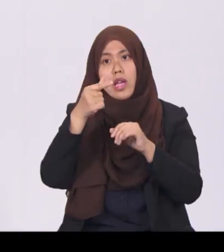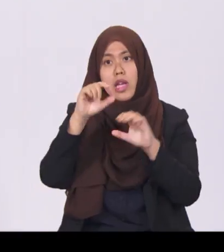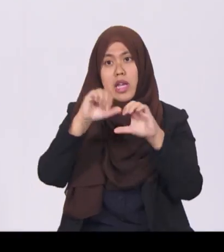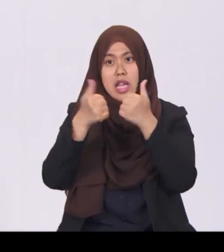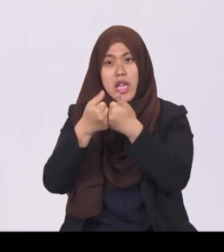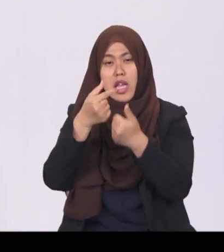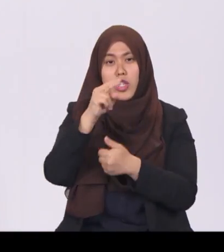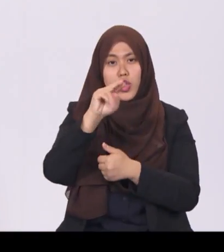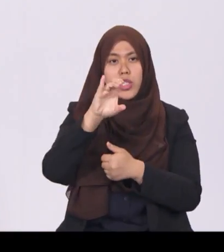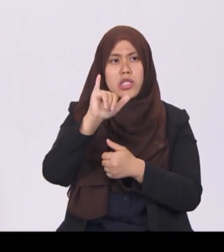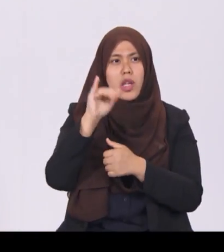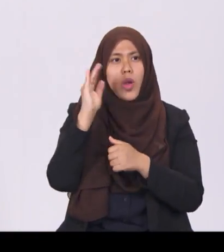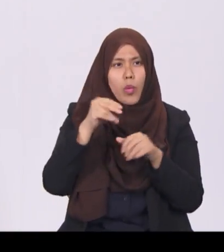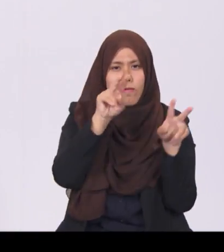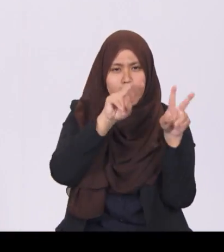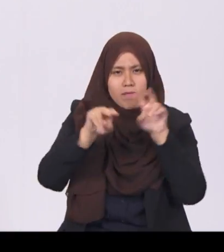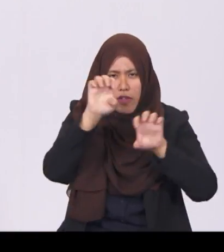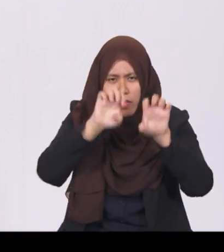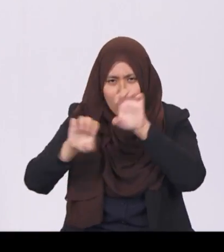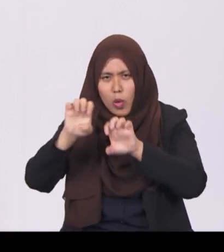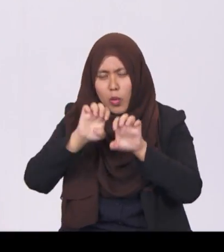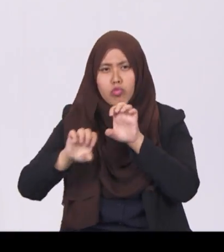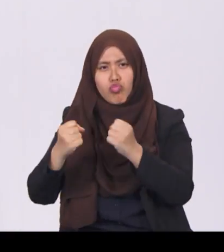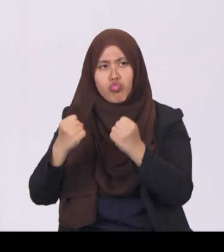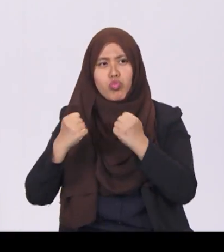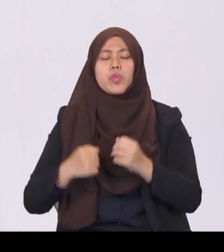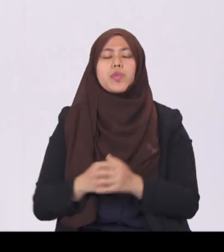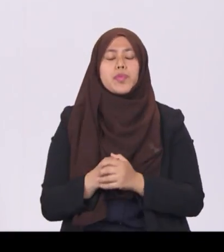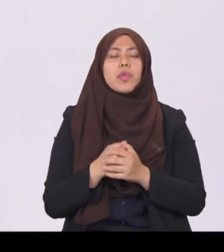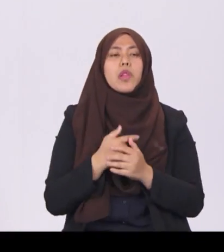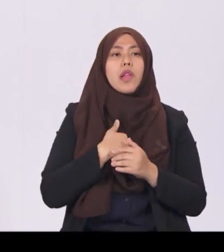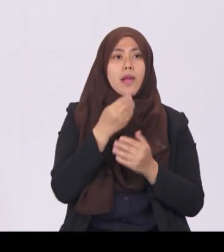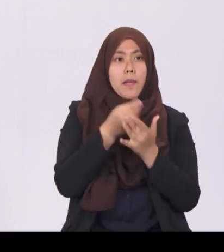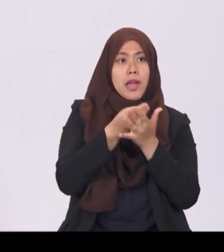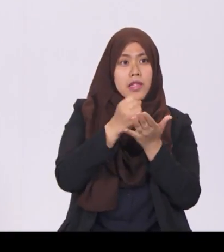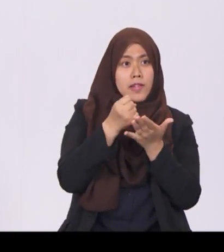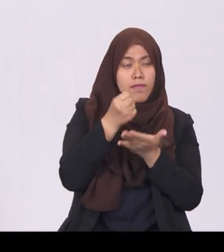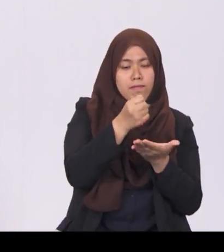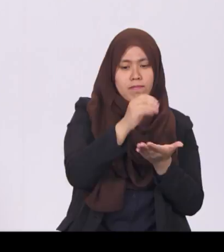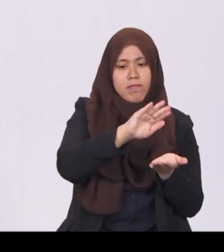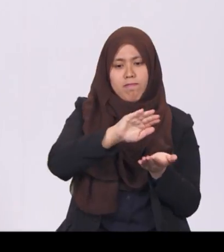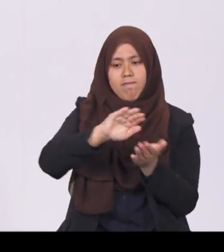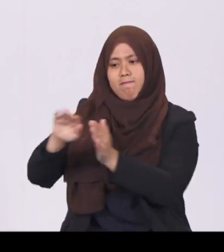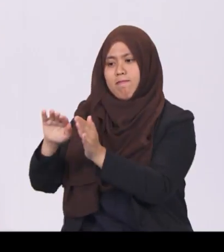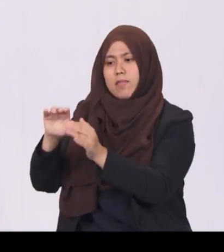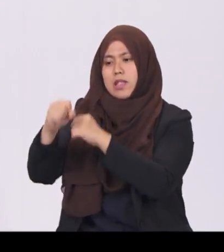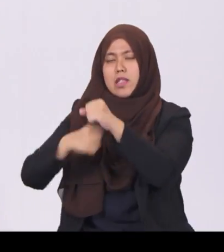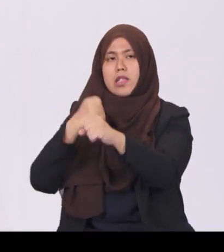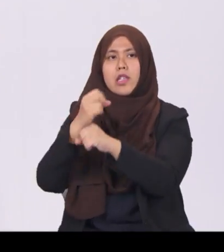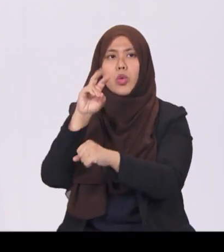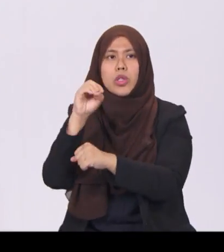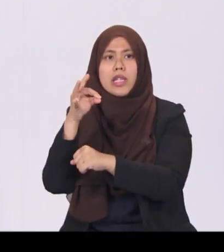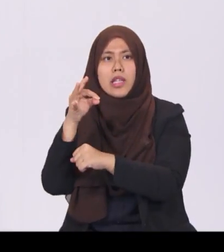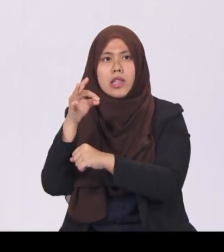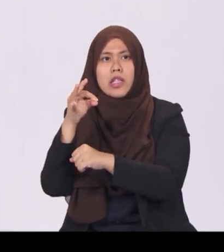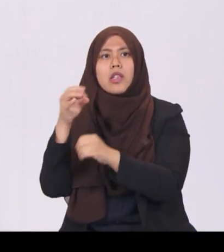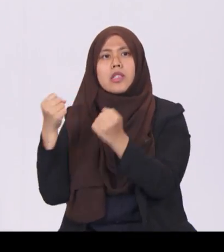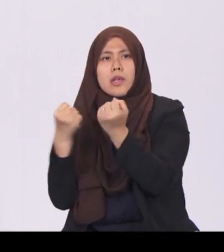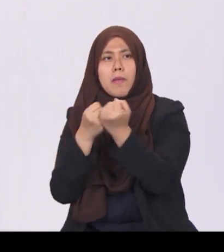I will set aside funds starting from 2019 to enhance support for companies, including SMEs and power generation